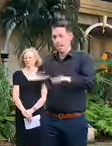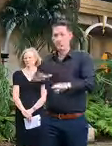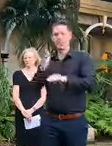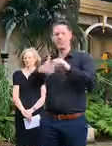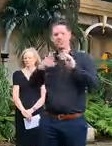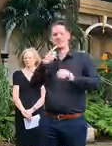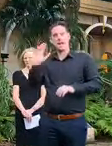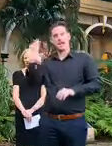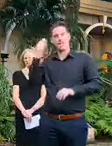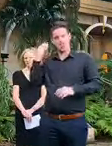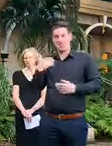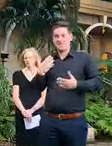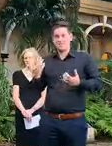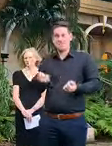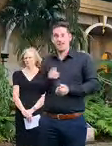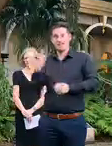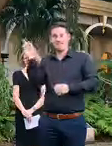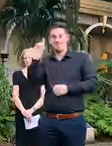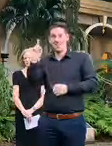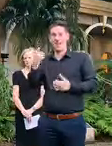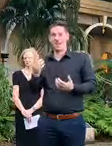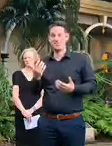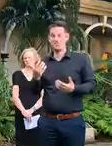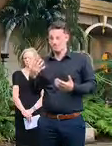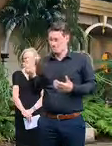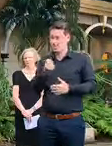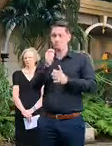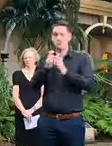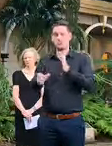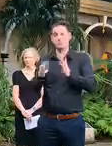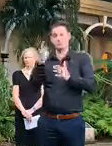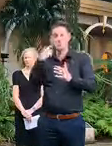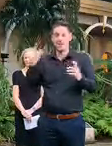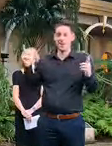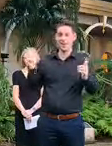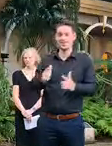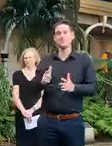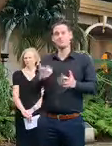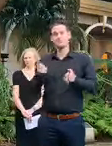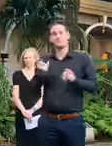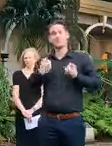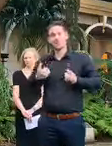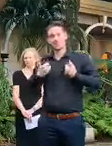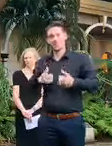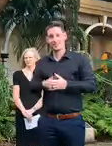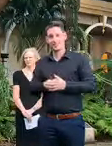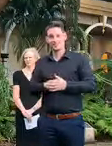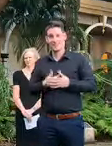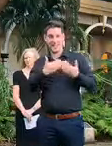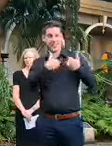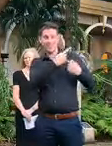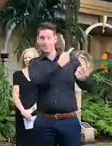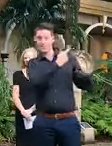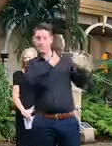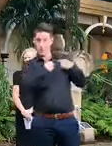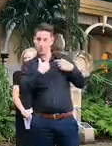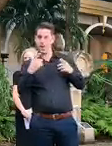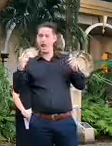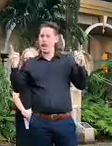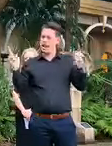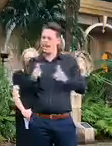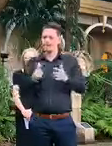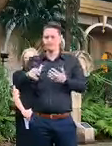is what we are confronting and this is what we have to do the health advice says we have to limit our social interactions